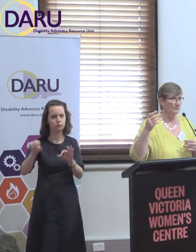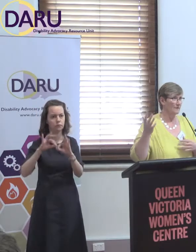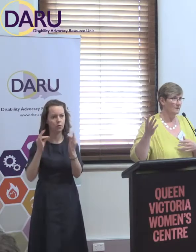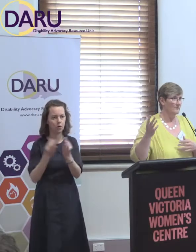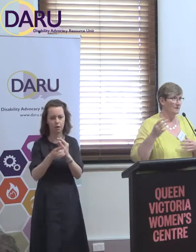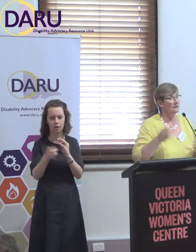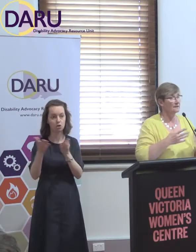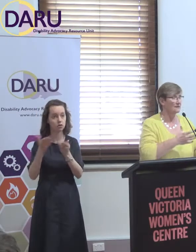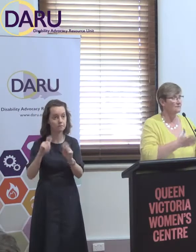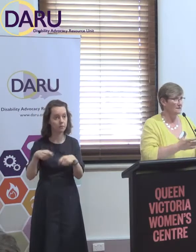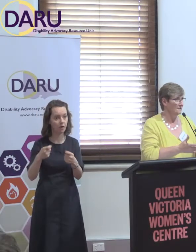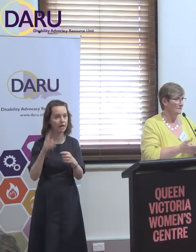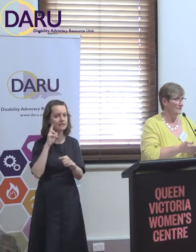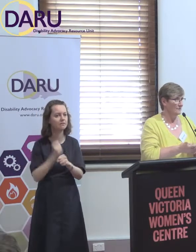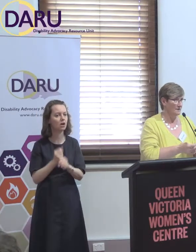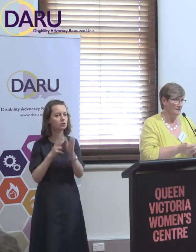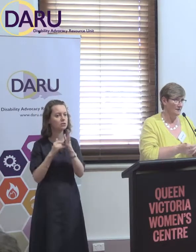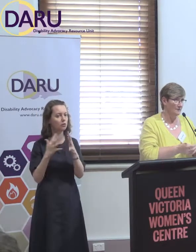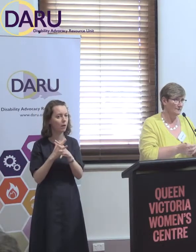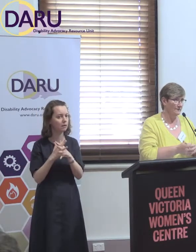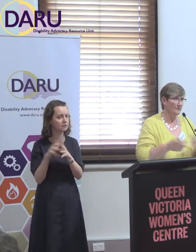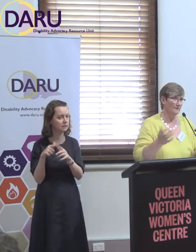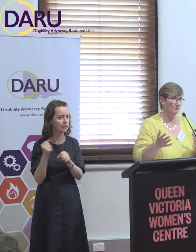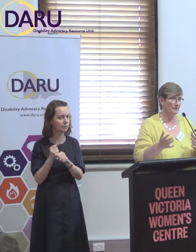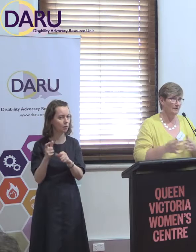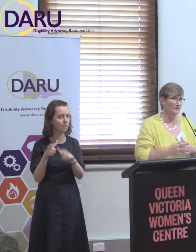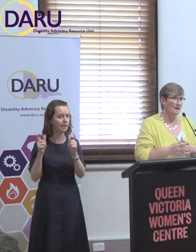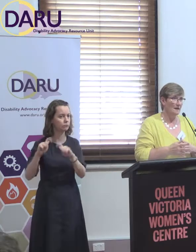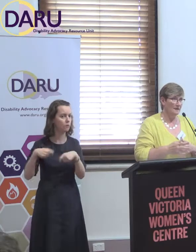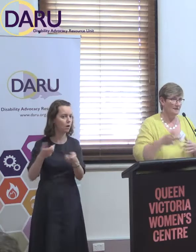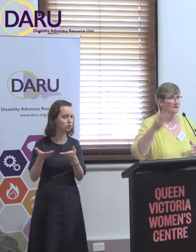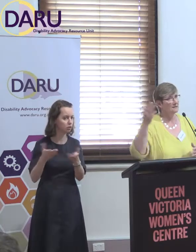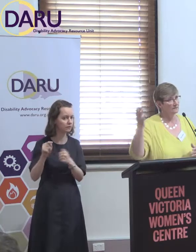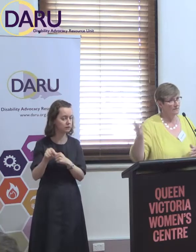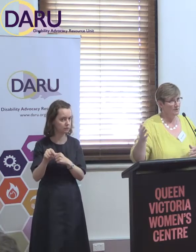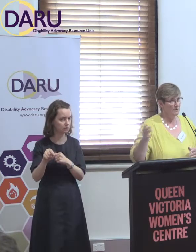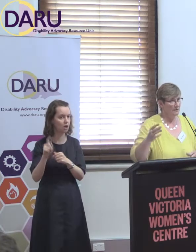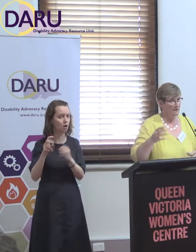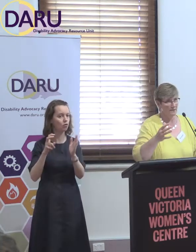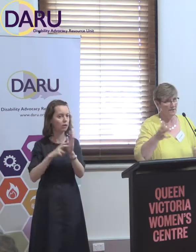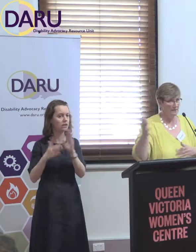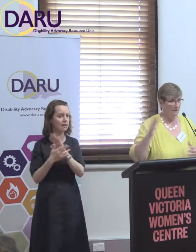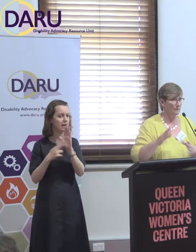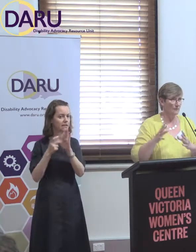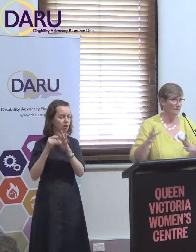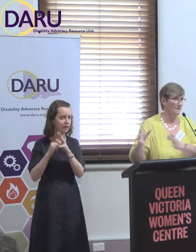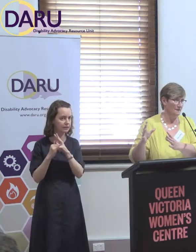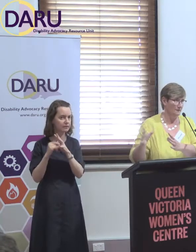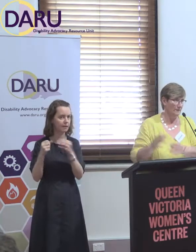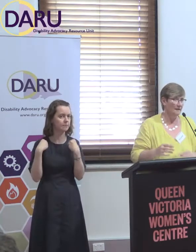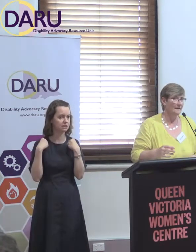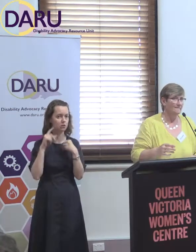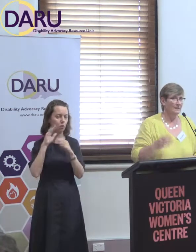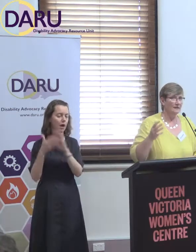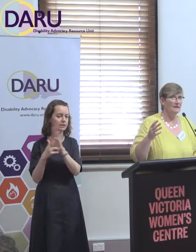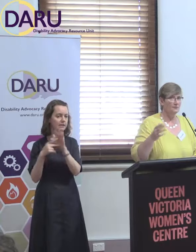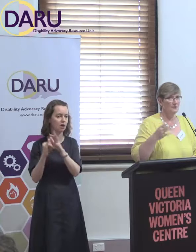providers. But like the Deaf Society of New South Wales is an example. It's quite a big provider. And it is registered under the NDIS and that's where its business